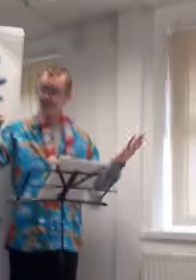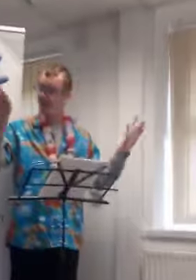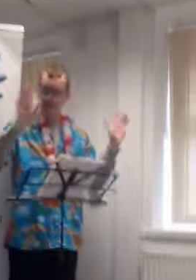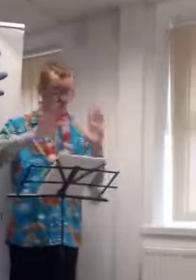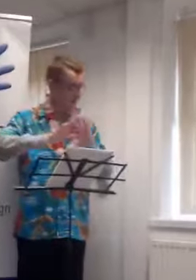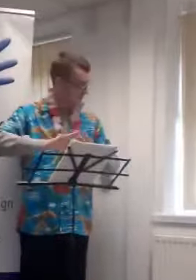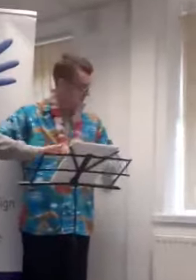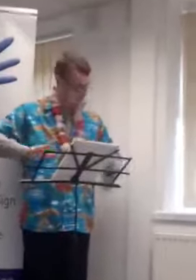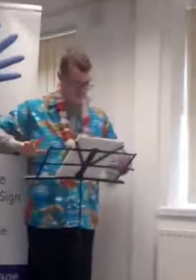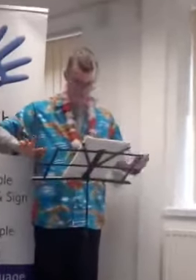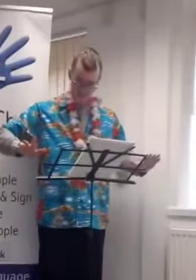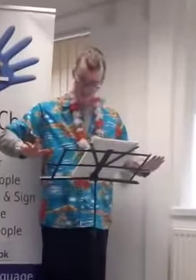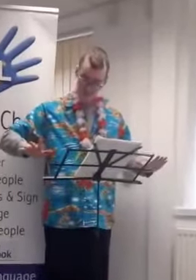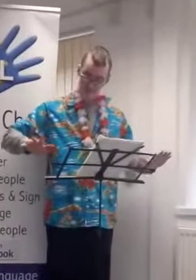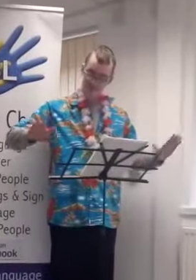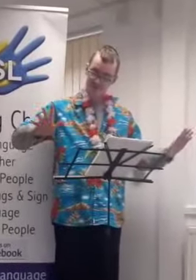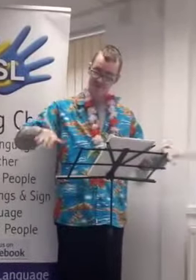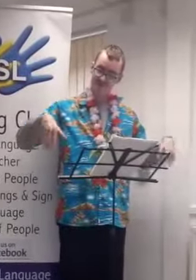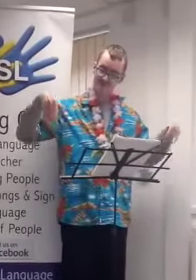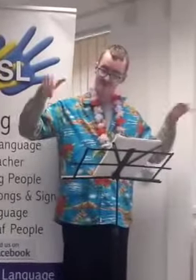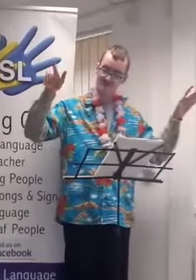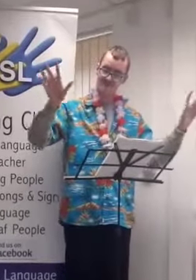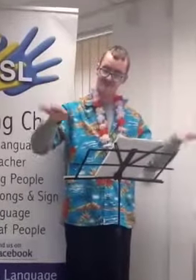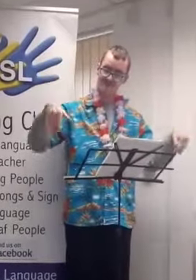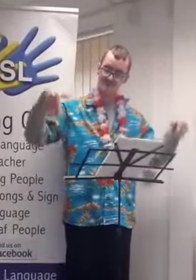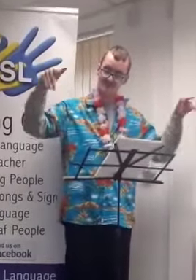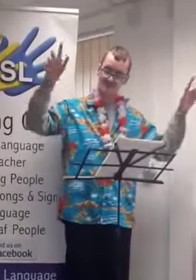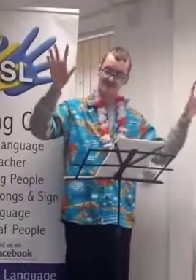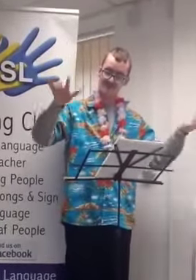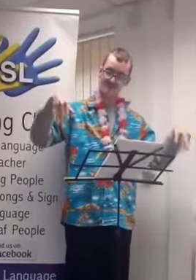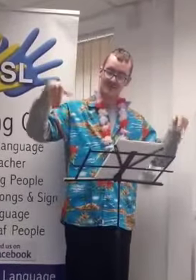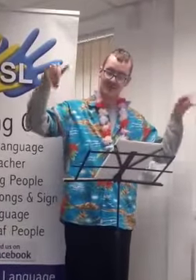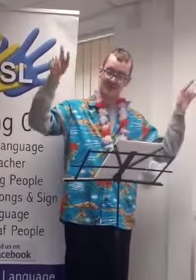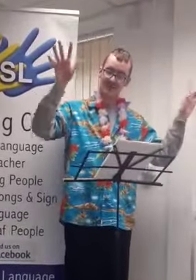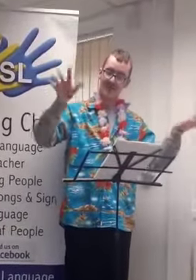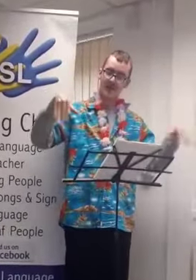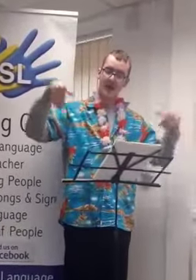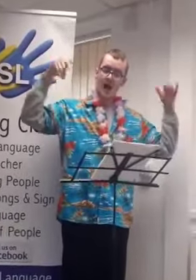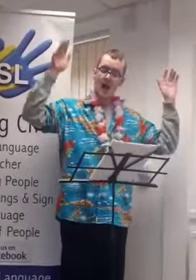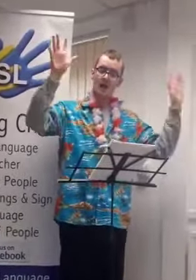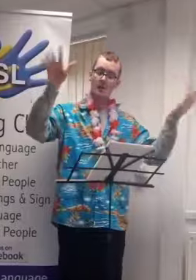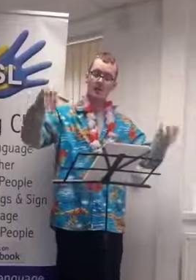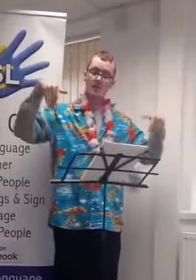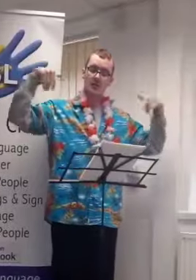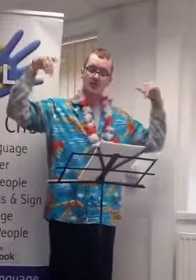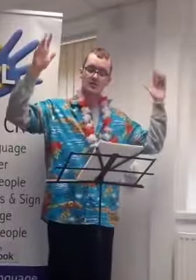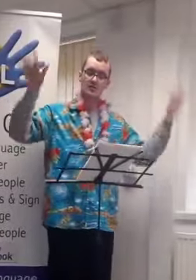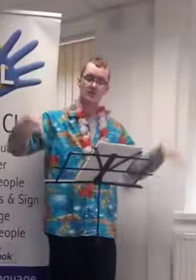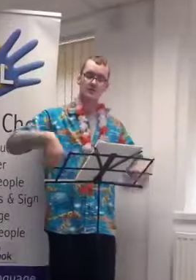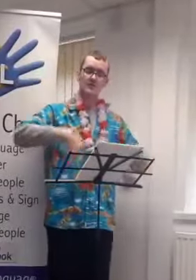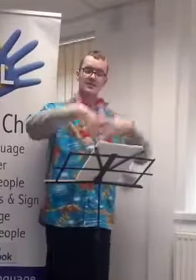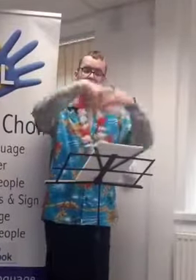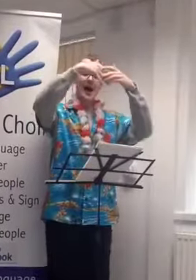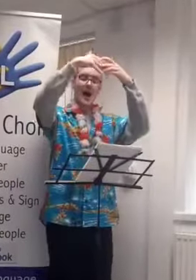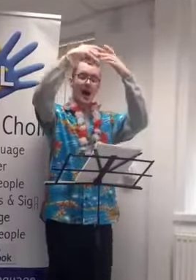Follow us, follow us on the sky,